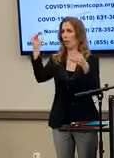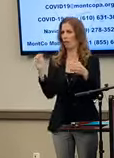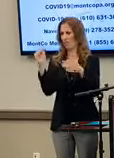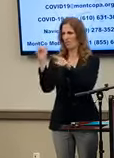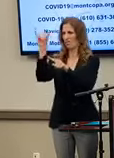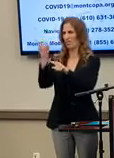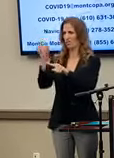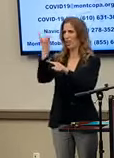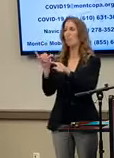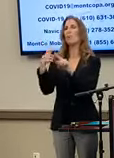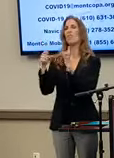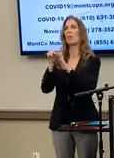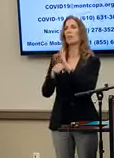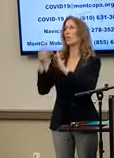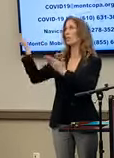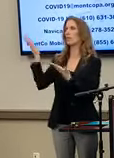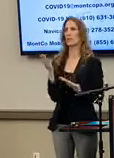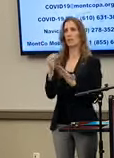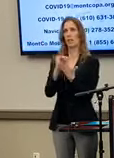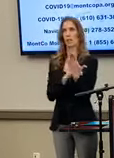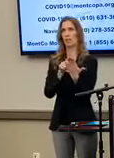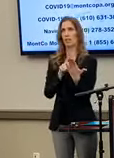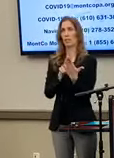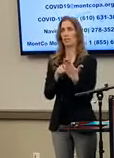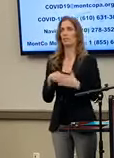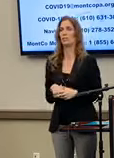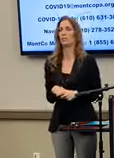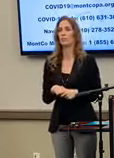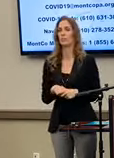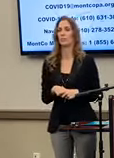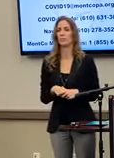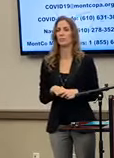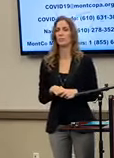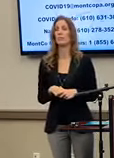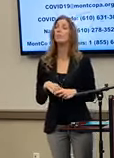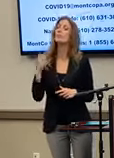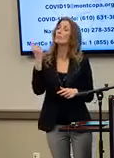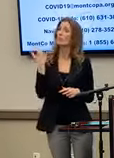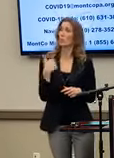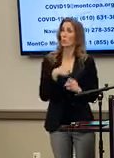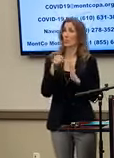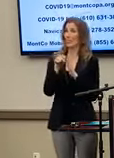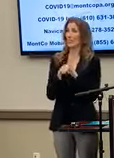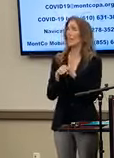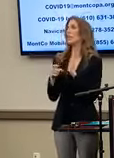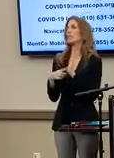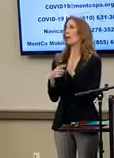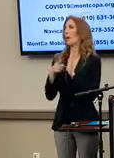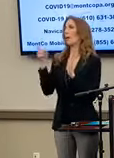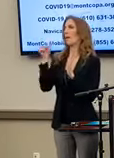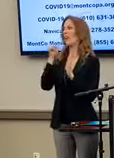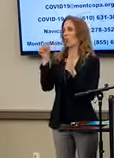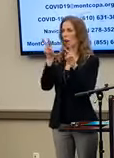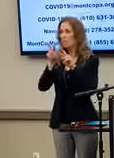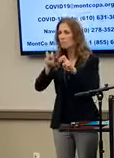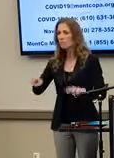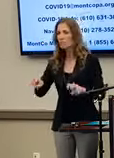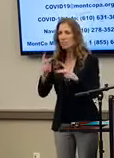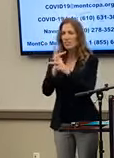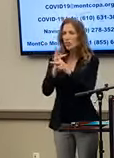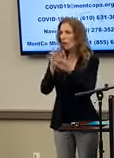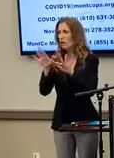that we get from the state. So if we deduplicate, again, state we are told may not be doing that.